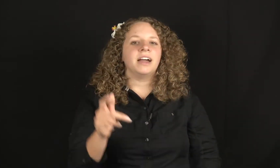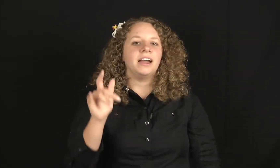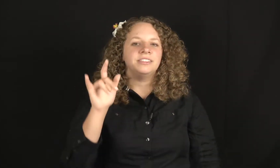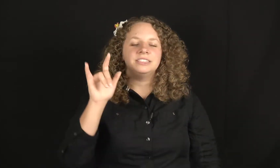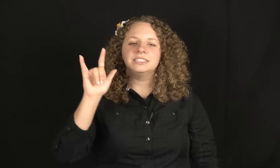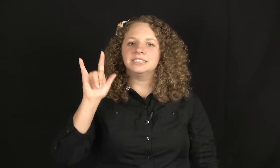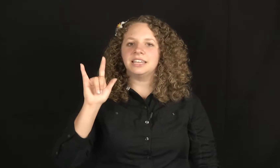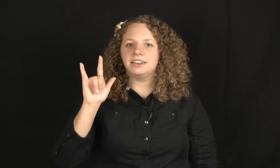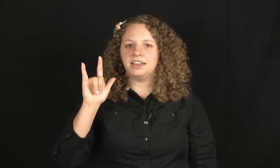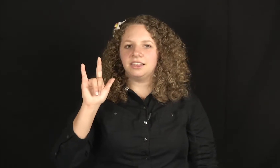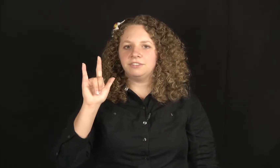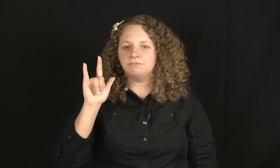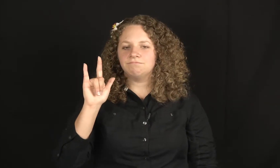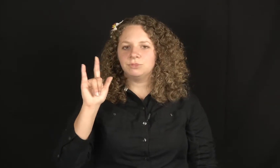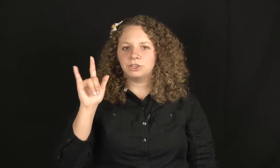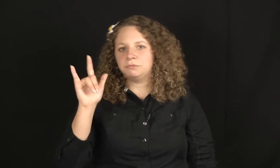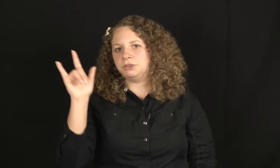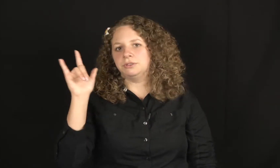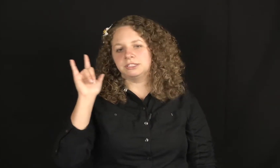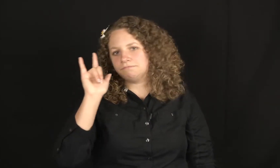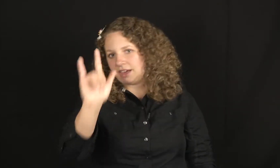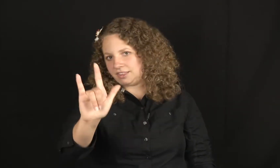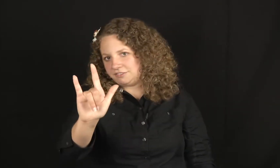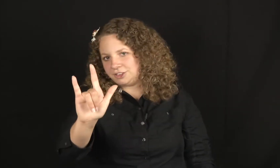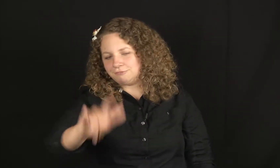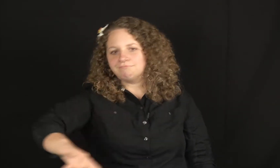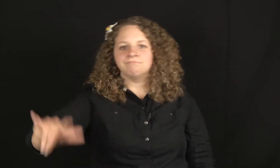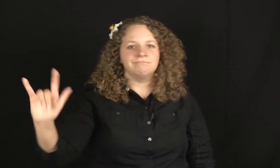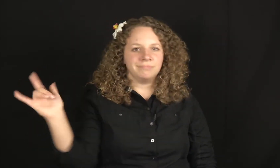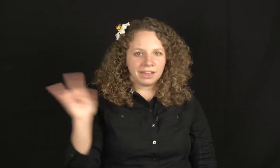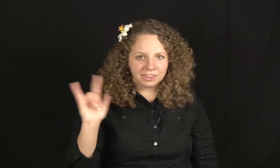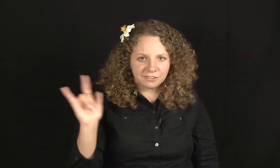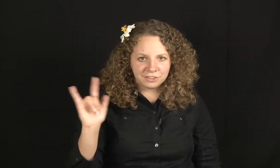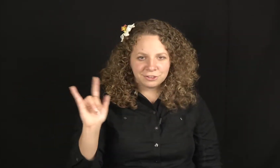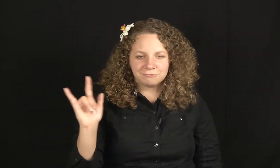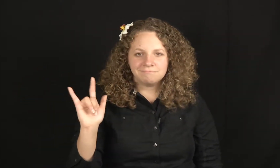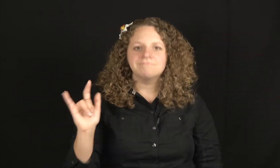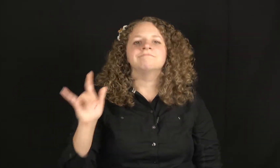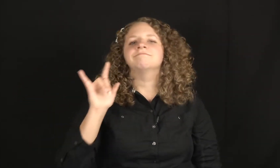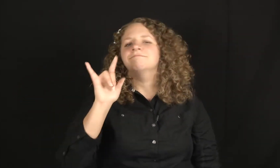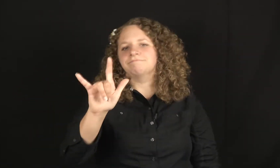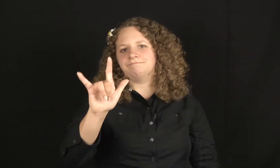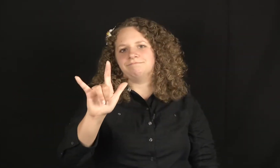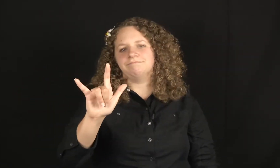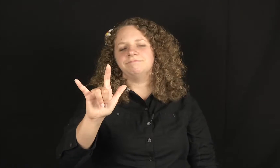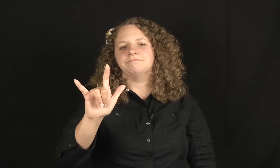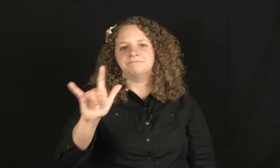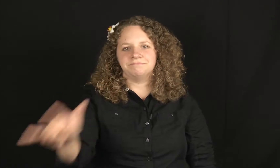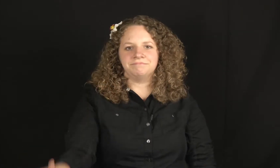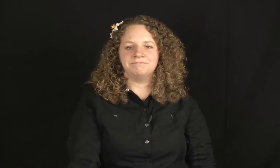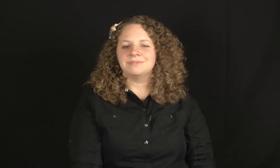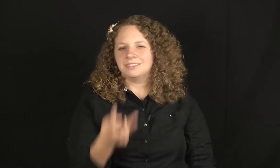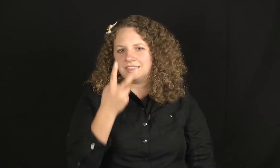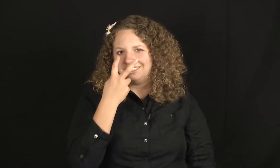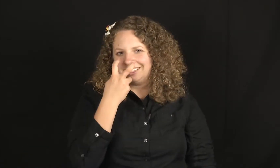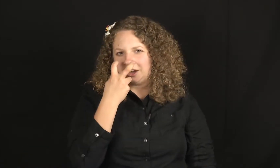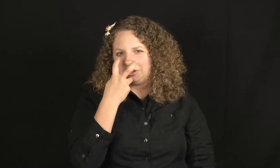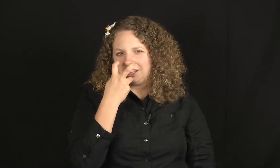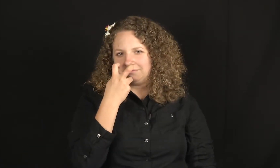This is the sign I love you. So it can be used I love you, I love you, doubt it,